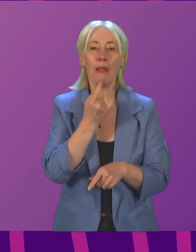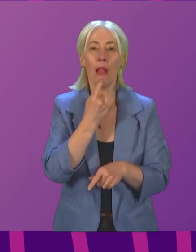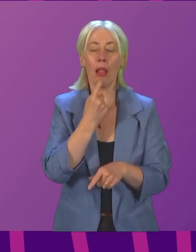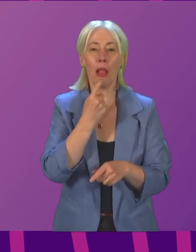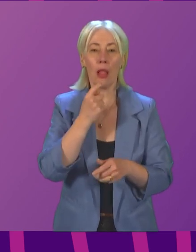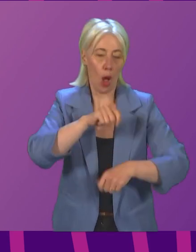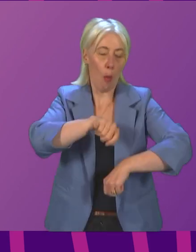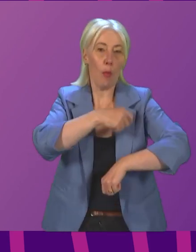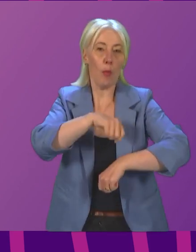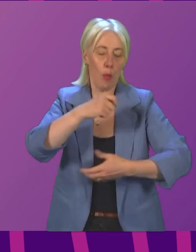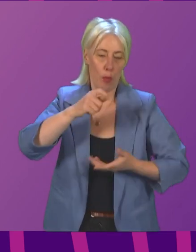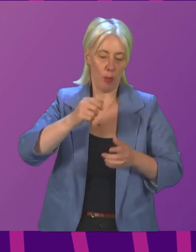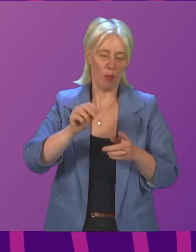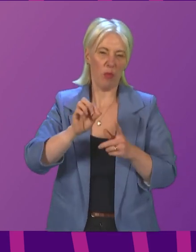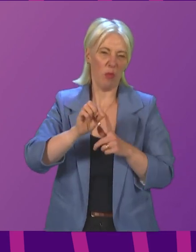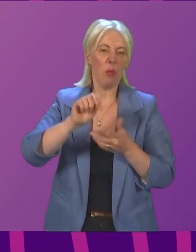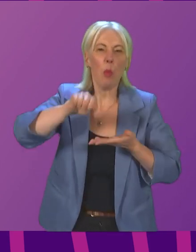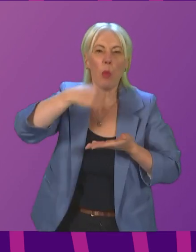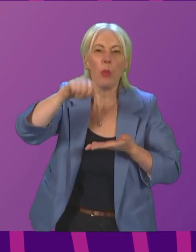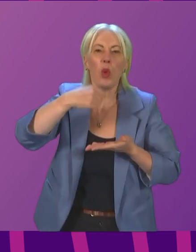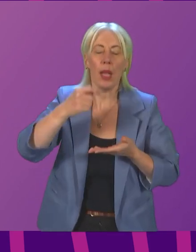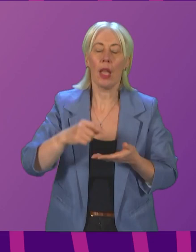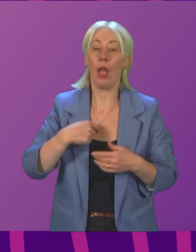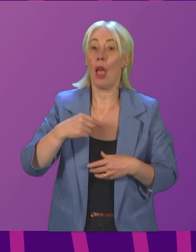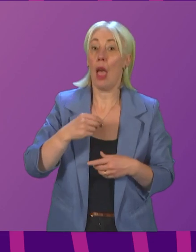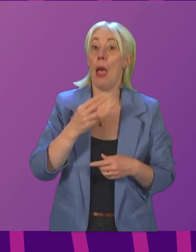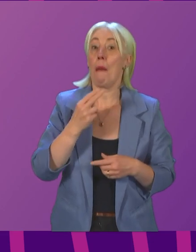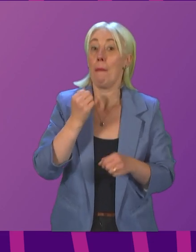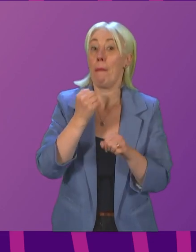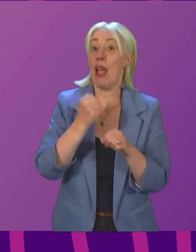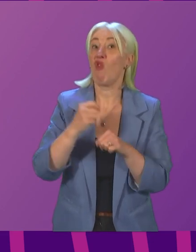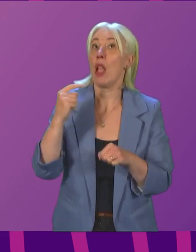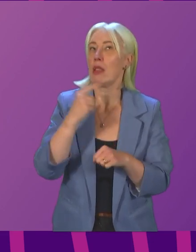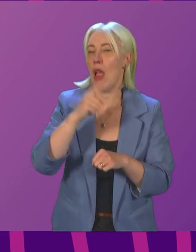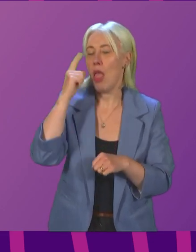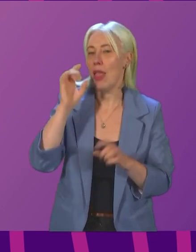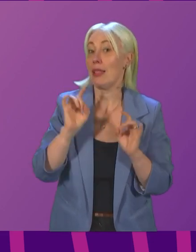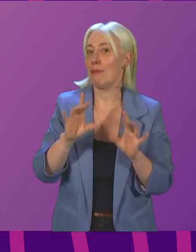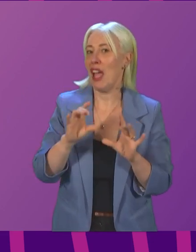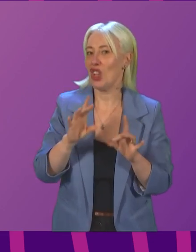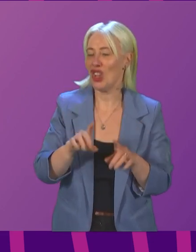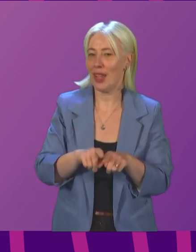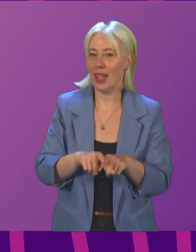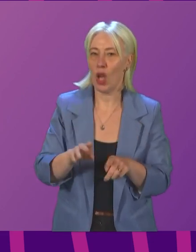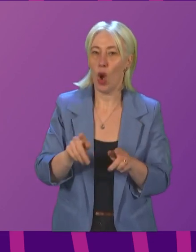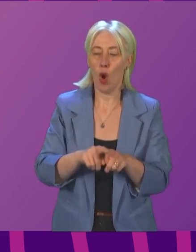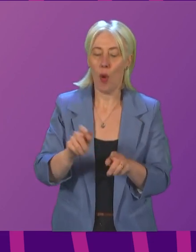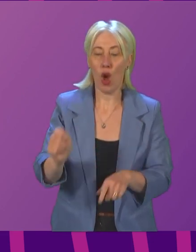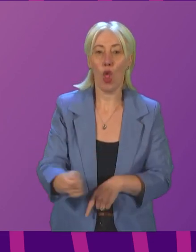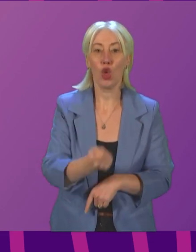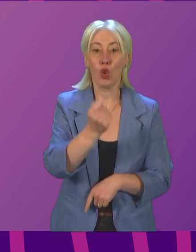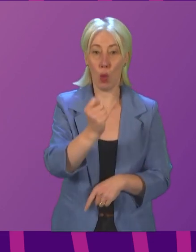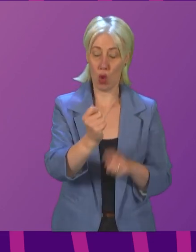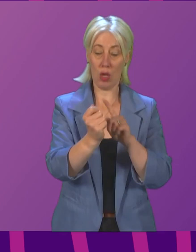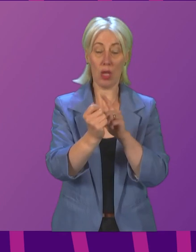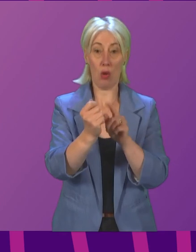my six-year-old grandson, believes it's magic. You see, one side shows your reflection the right